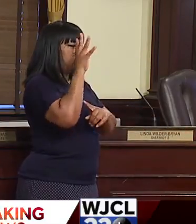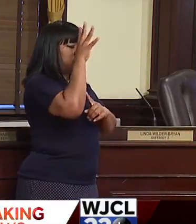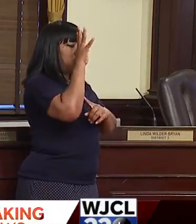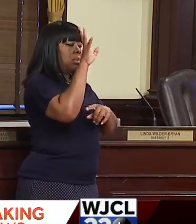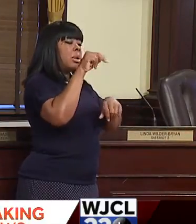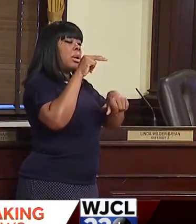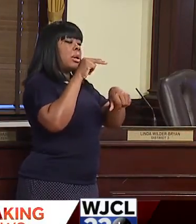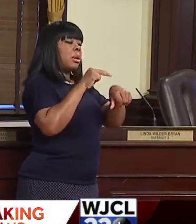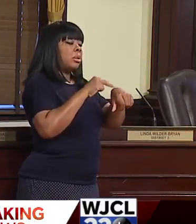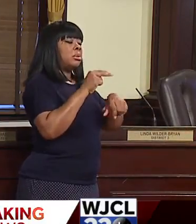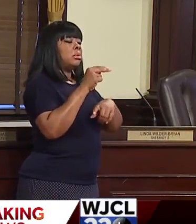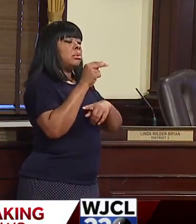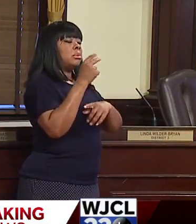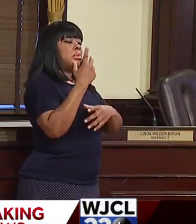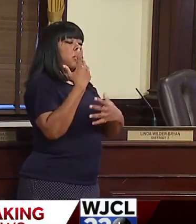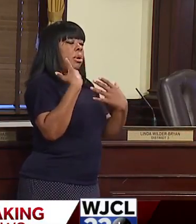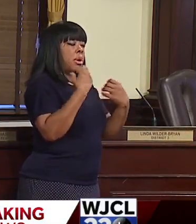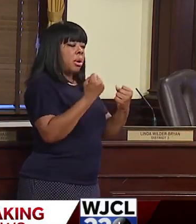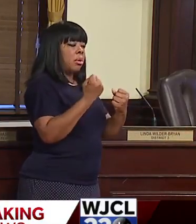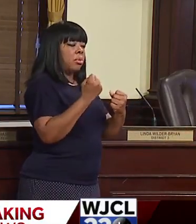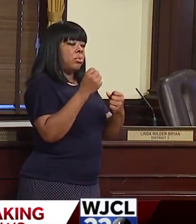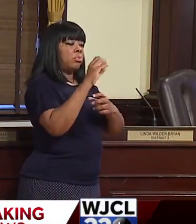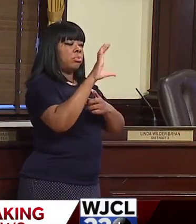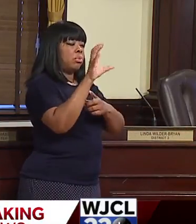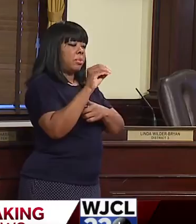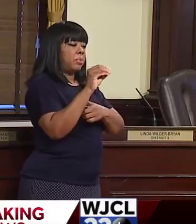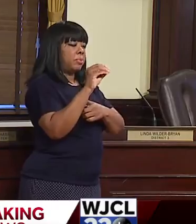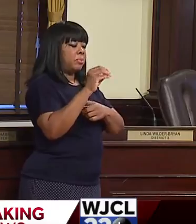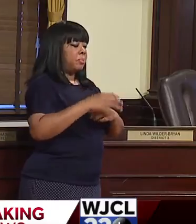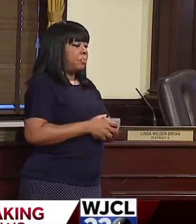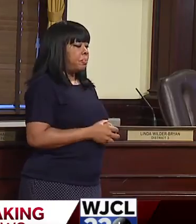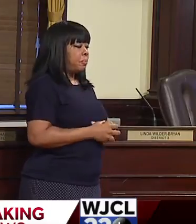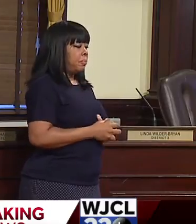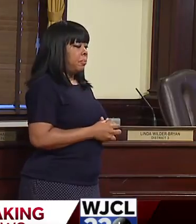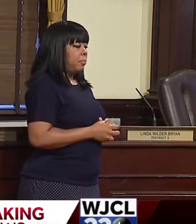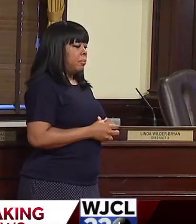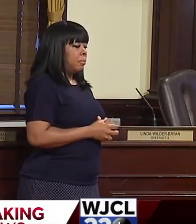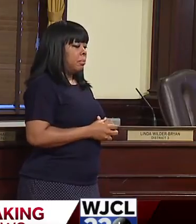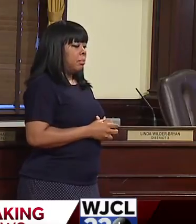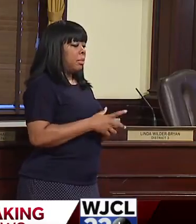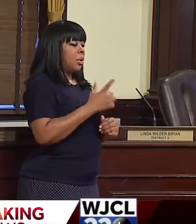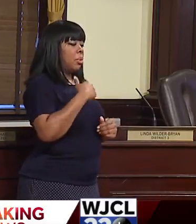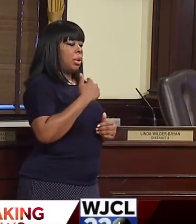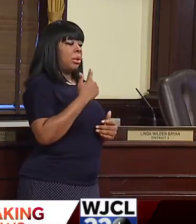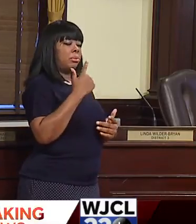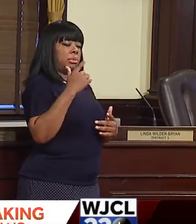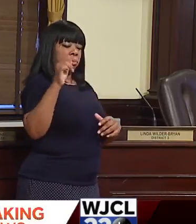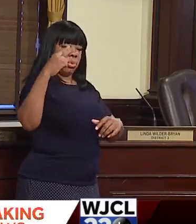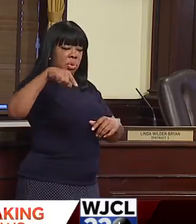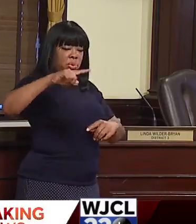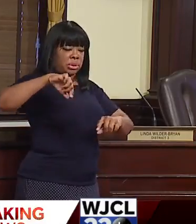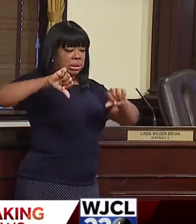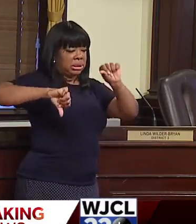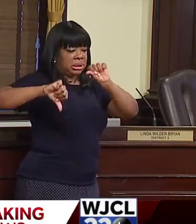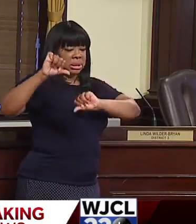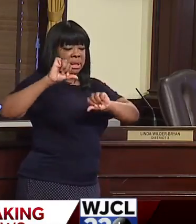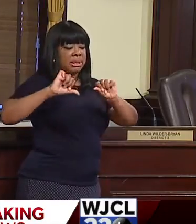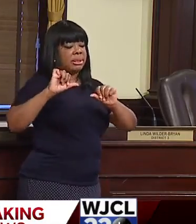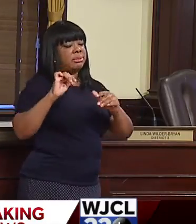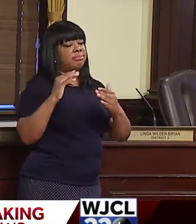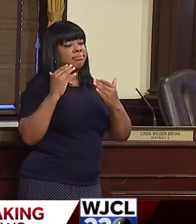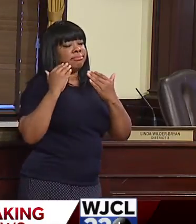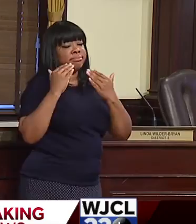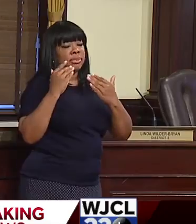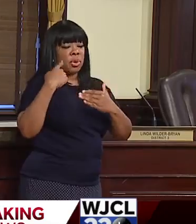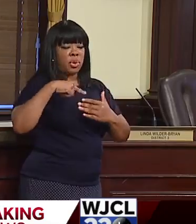of Health and Moderna Incorporated. We are grateful to the scientists and